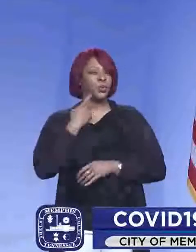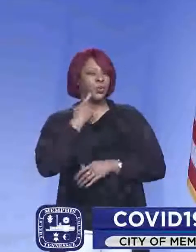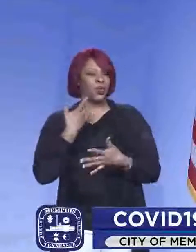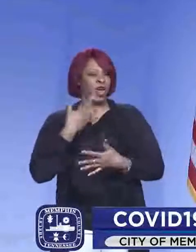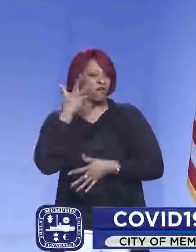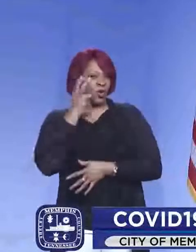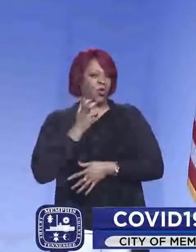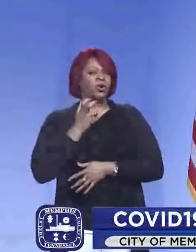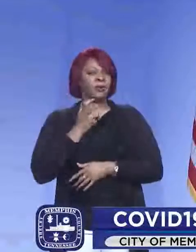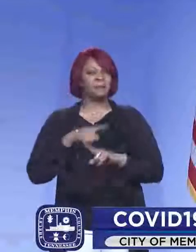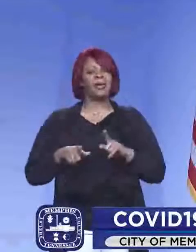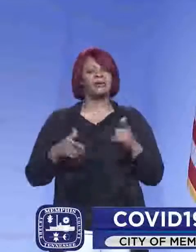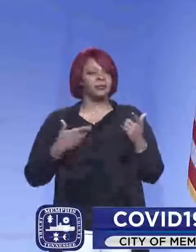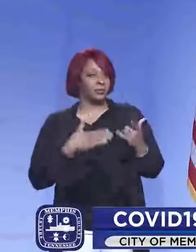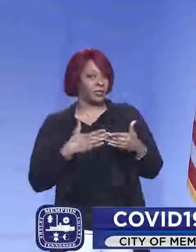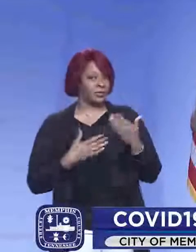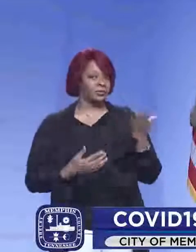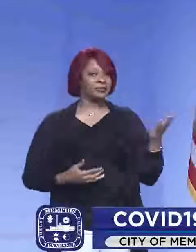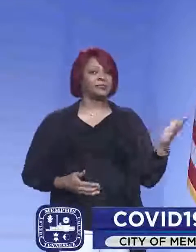that. but please.